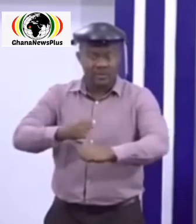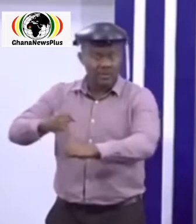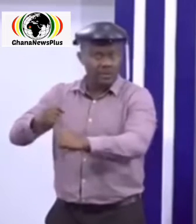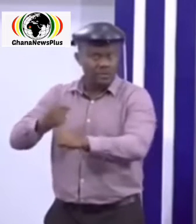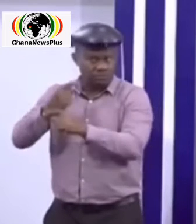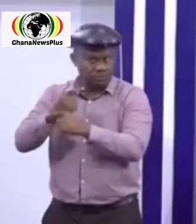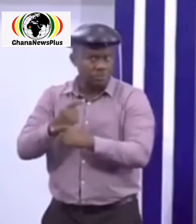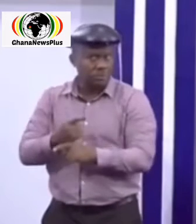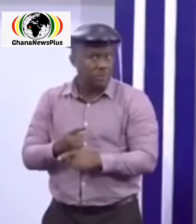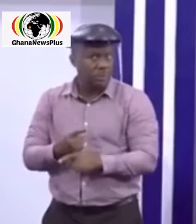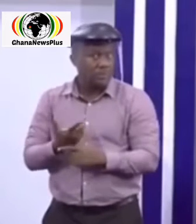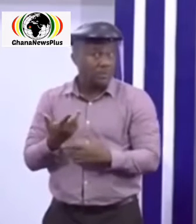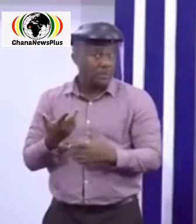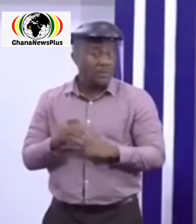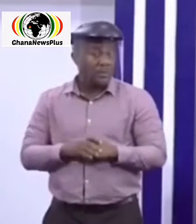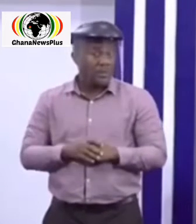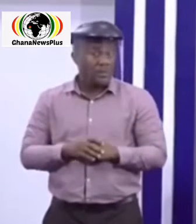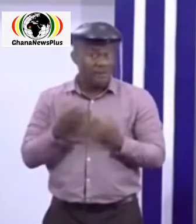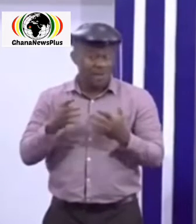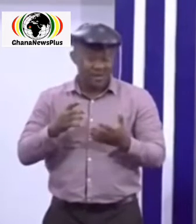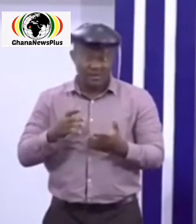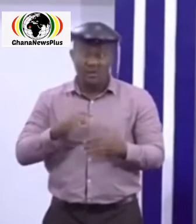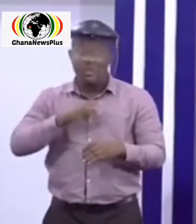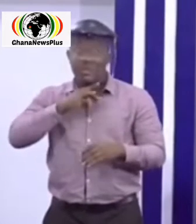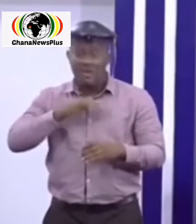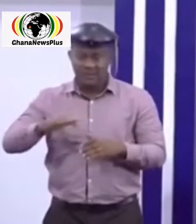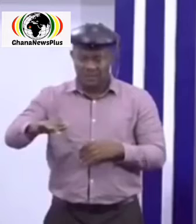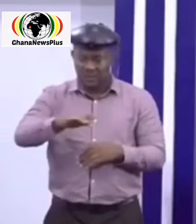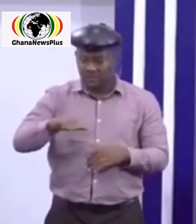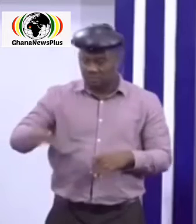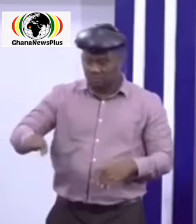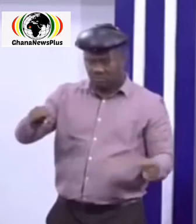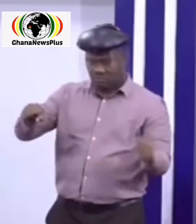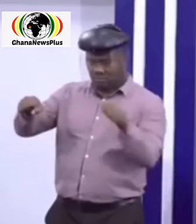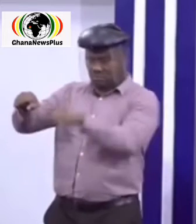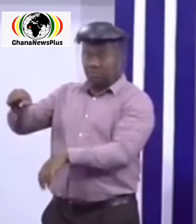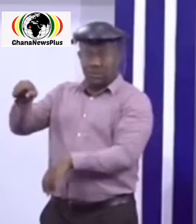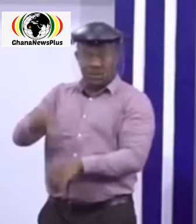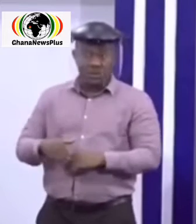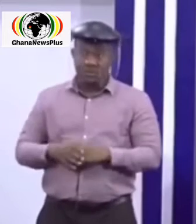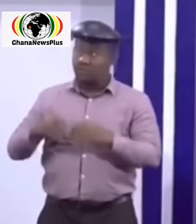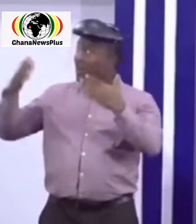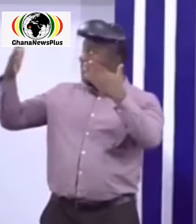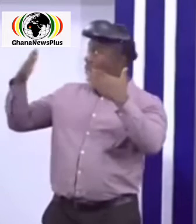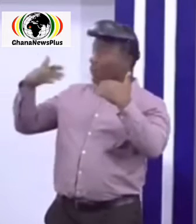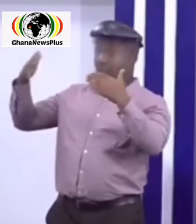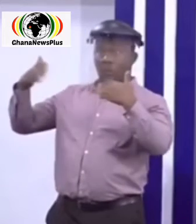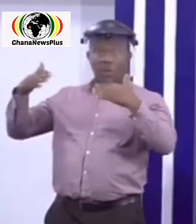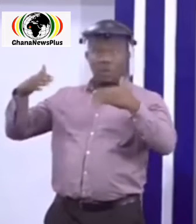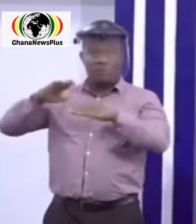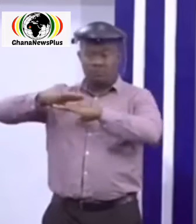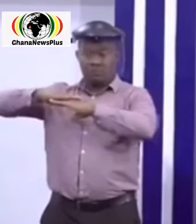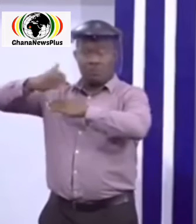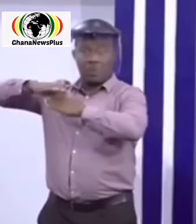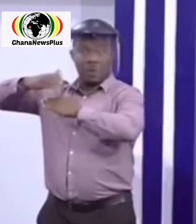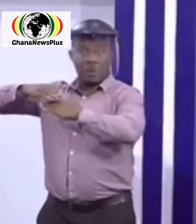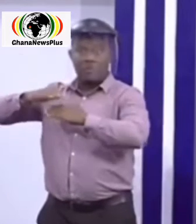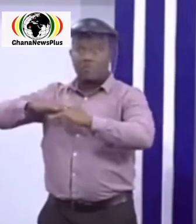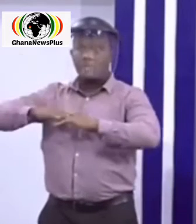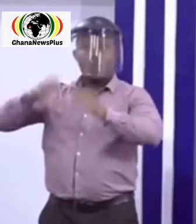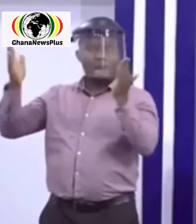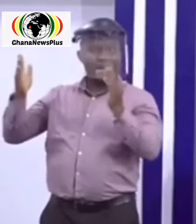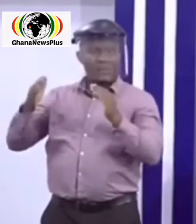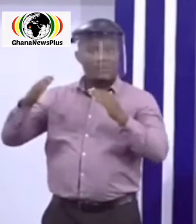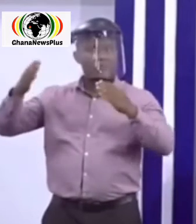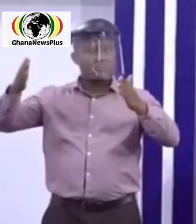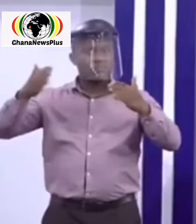waste appropriately provide adequate ventilation that is open windows to allow for maximum